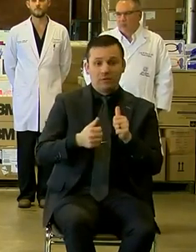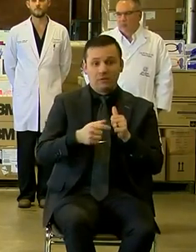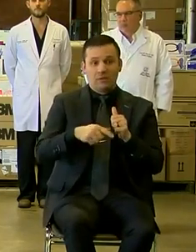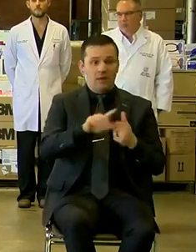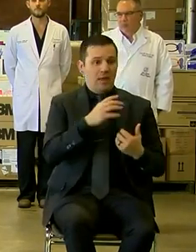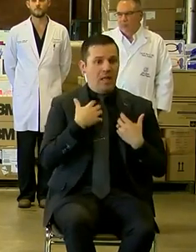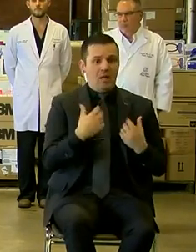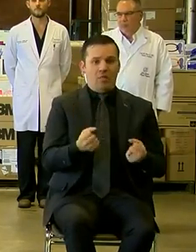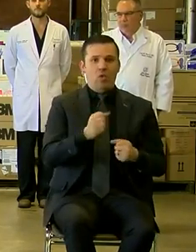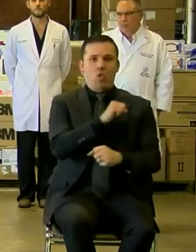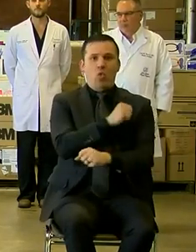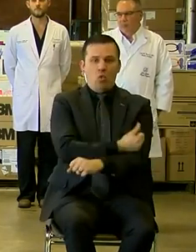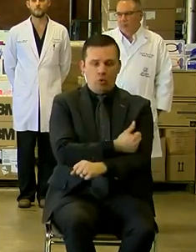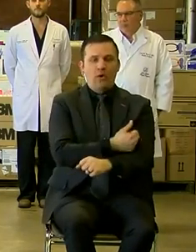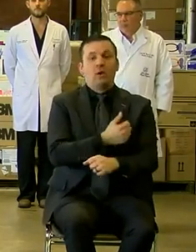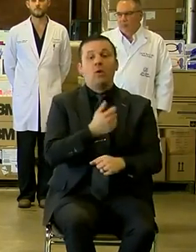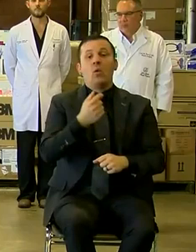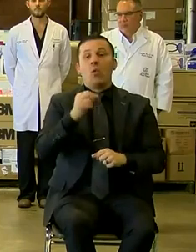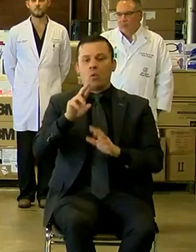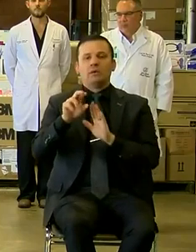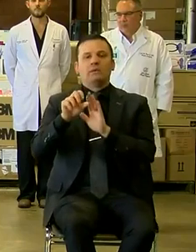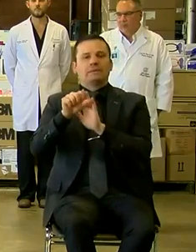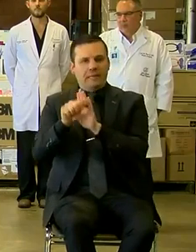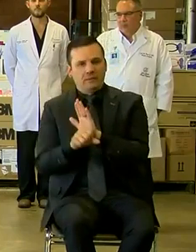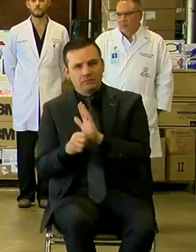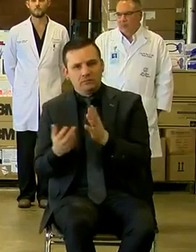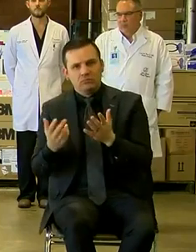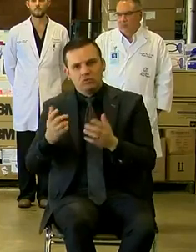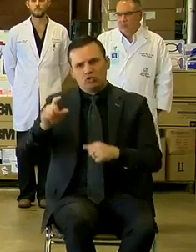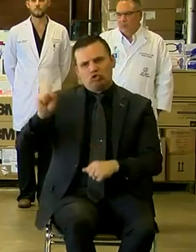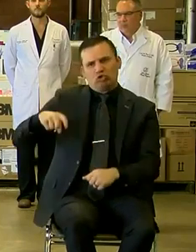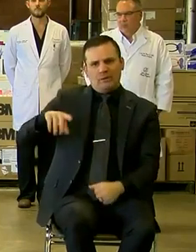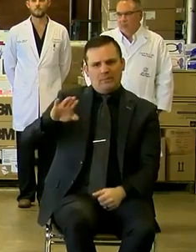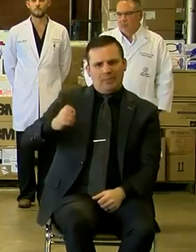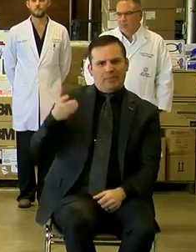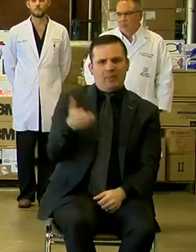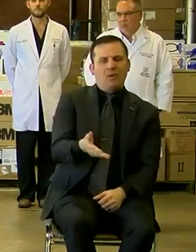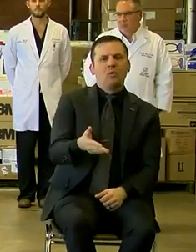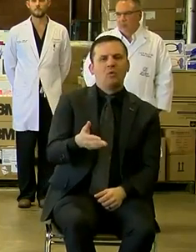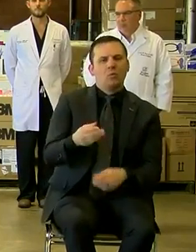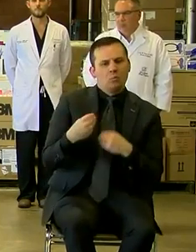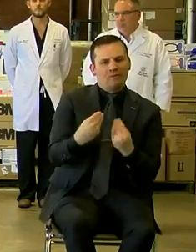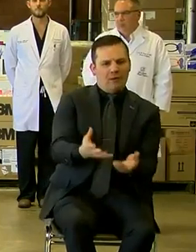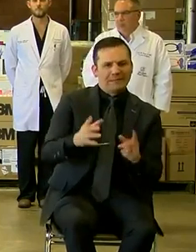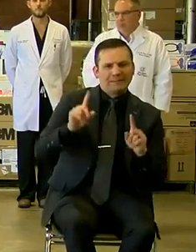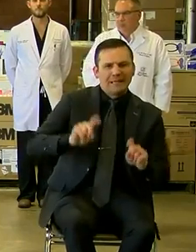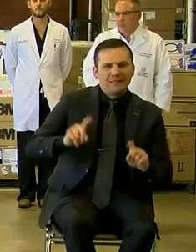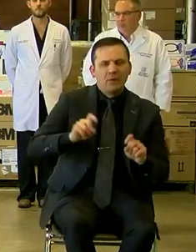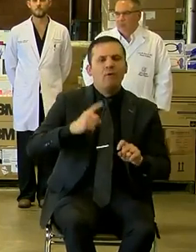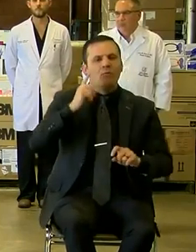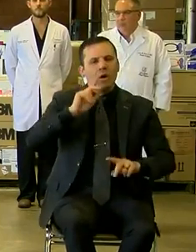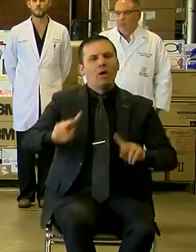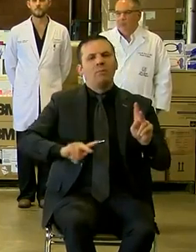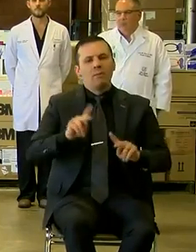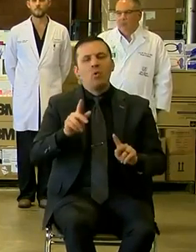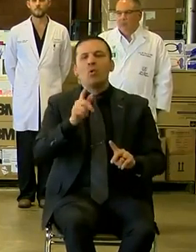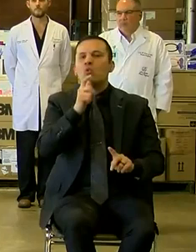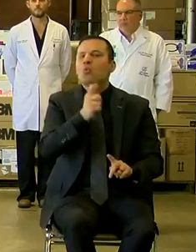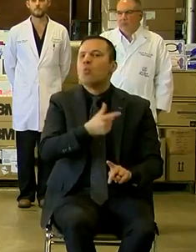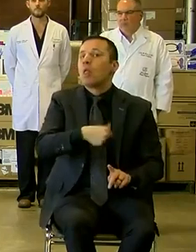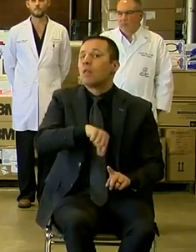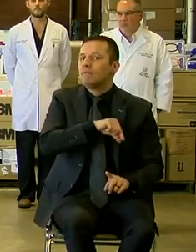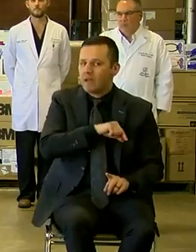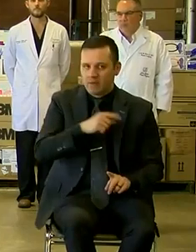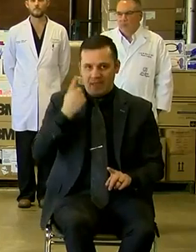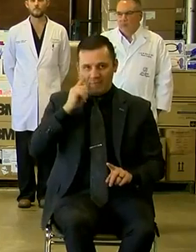county health authority, either that or the state health authority, should be there to provide testing for the people who qualify for testing.